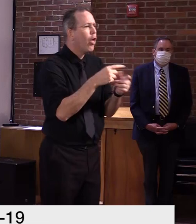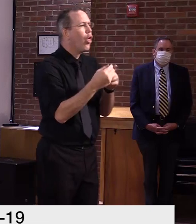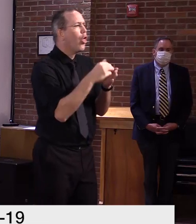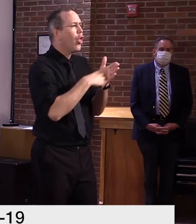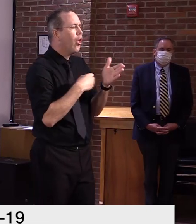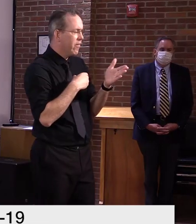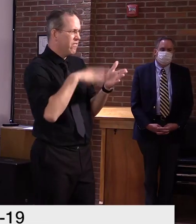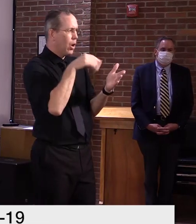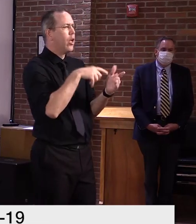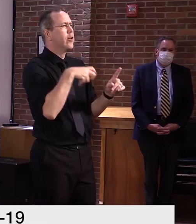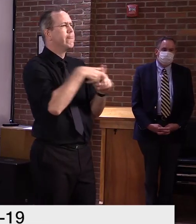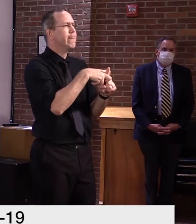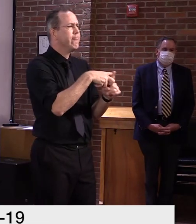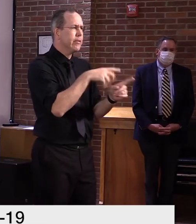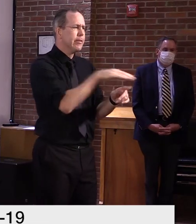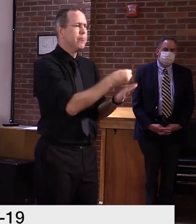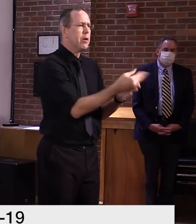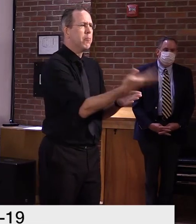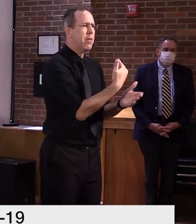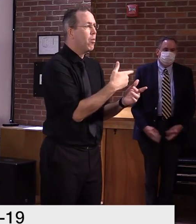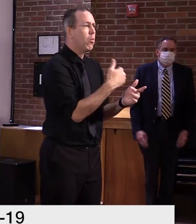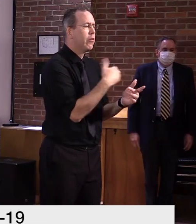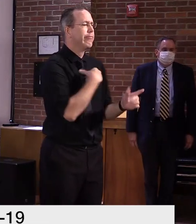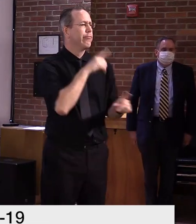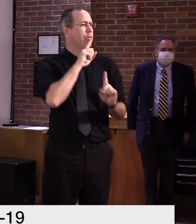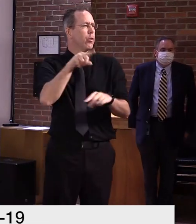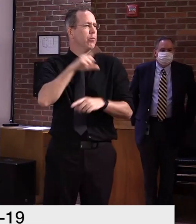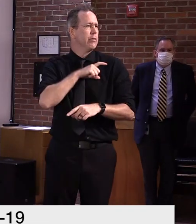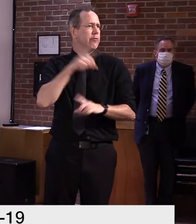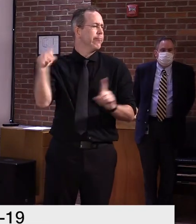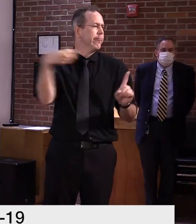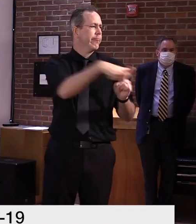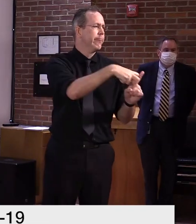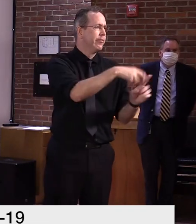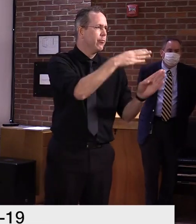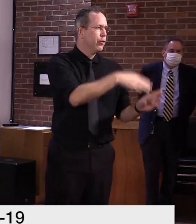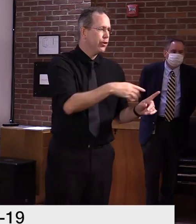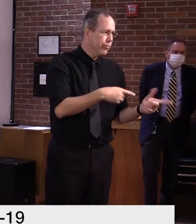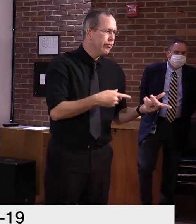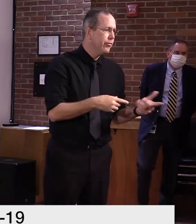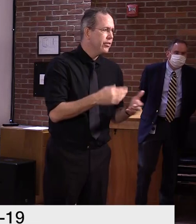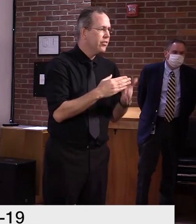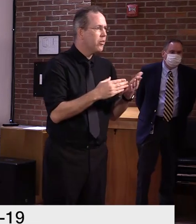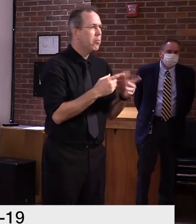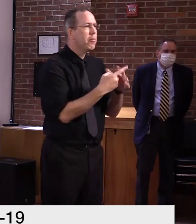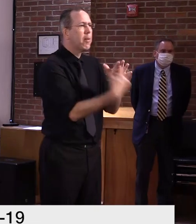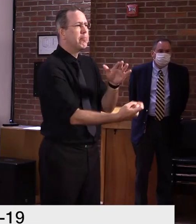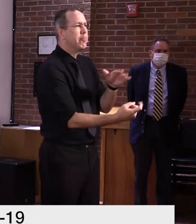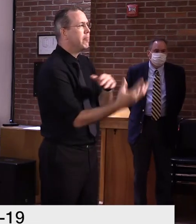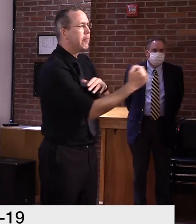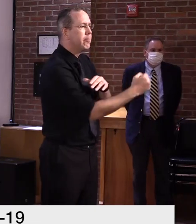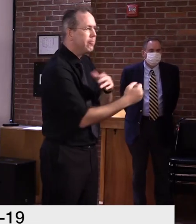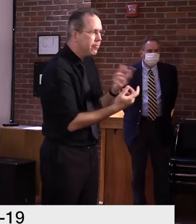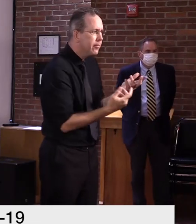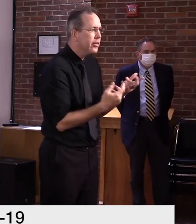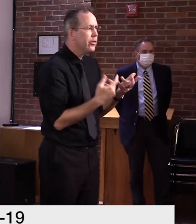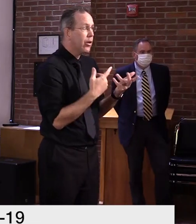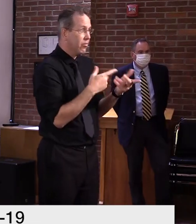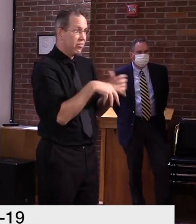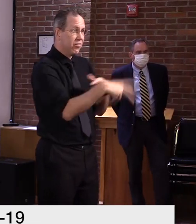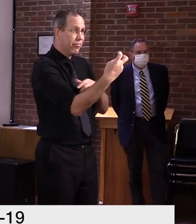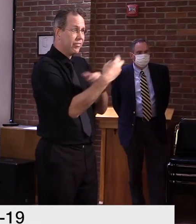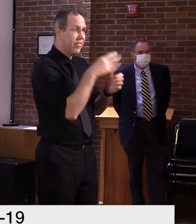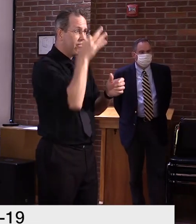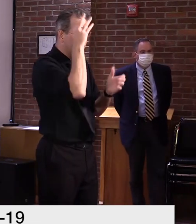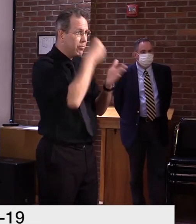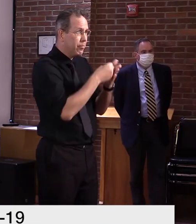Um, so we do know there have been monies lost. Some of it is federal money coming through the PUA program. Some of it is, uh,